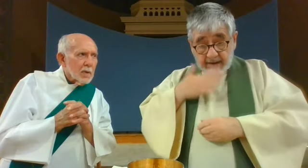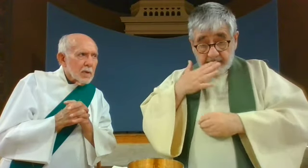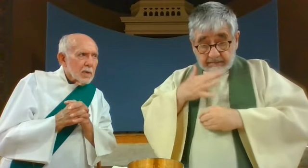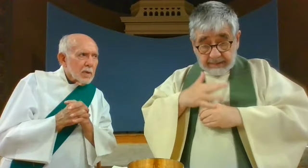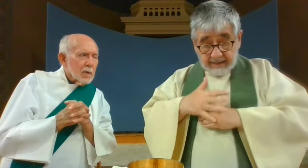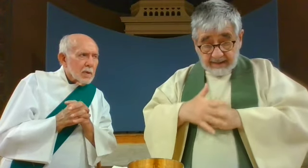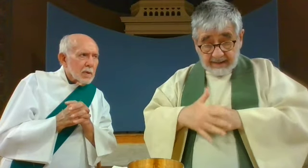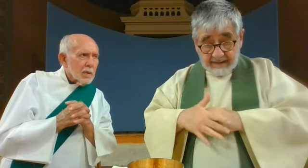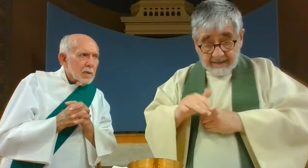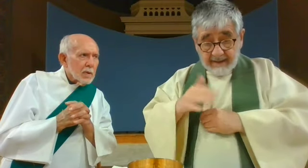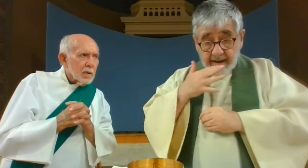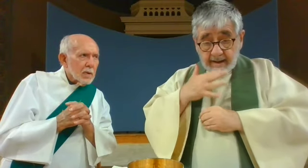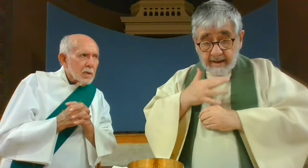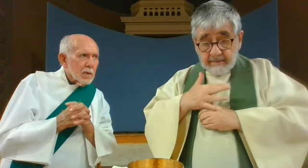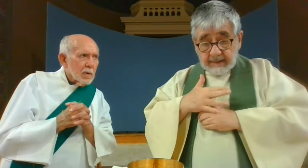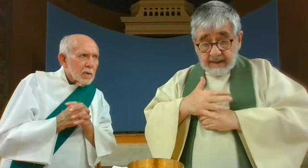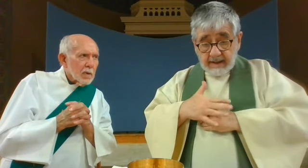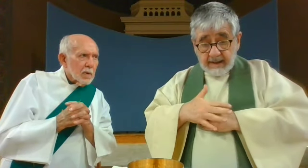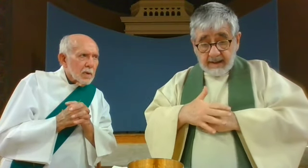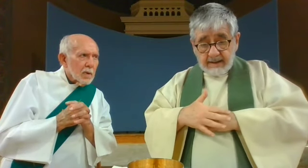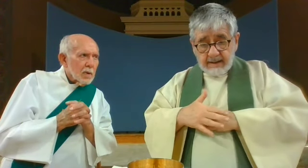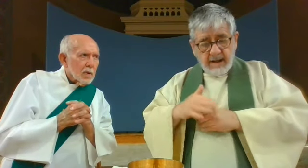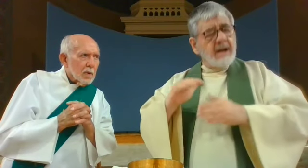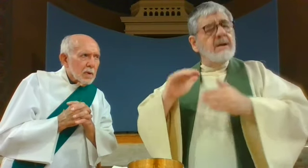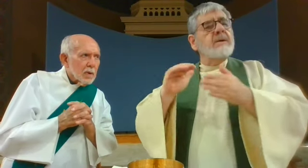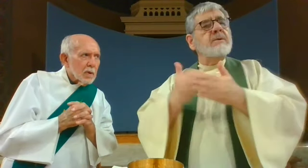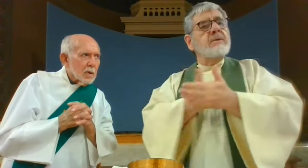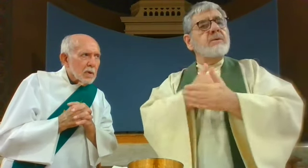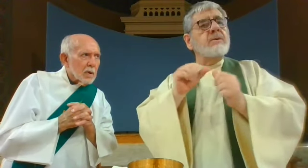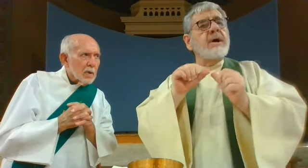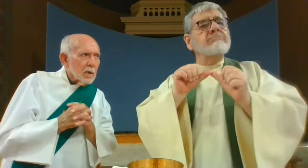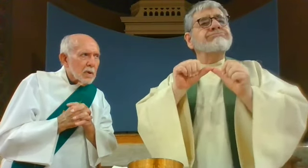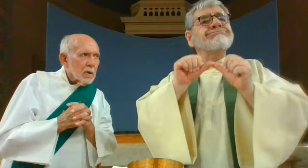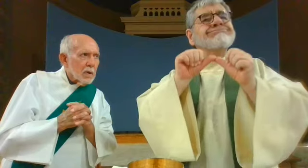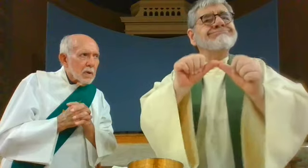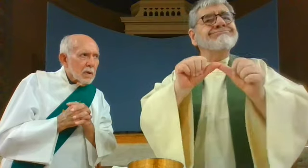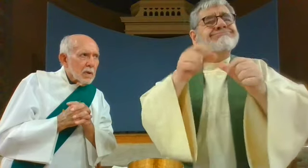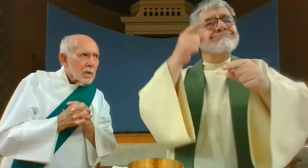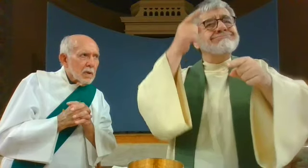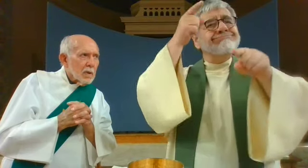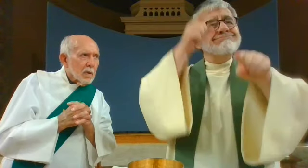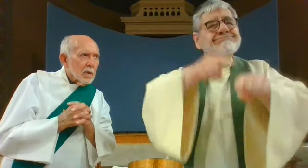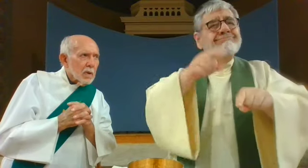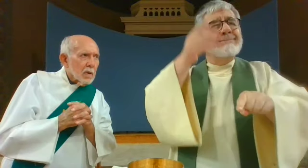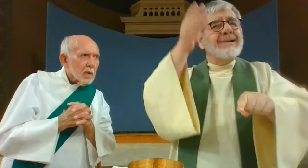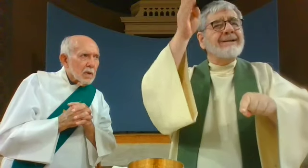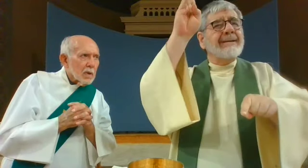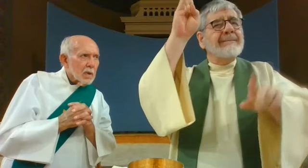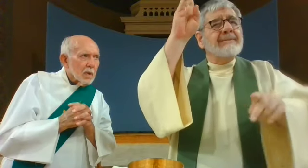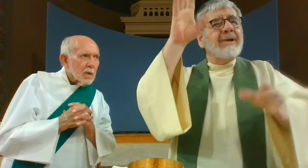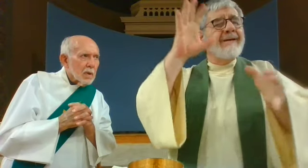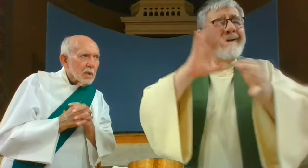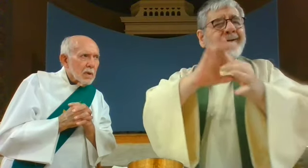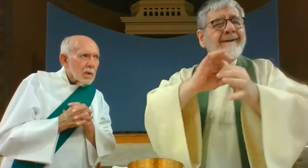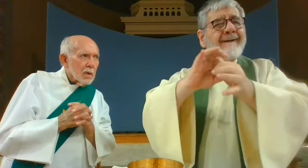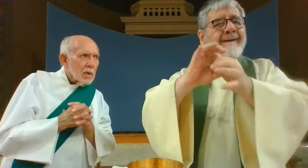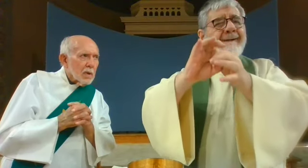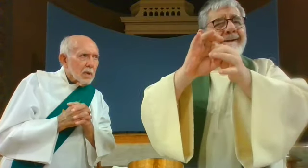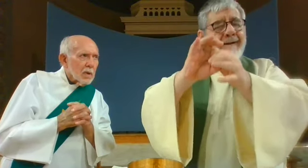for this is the chalice of my blood, the blood of the new and eternal covenant, which will be poured out